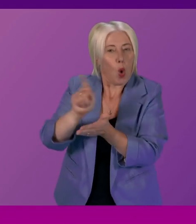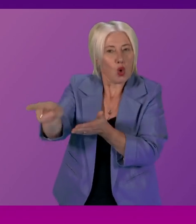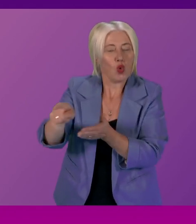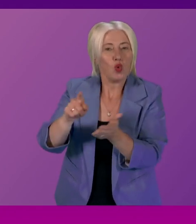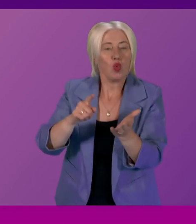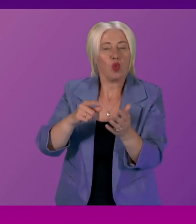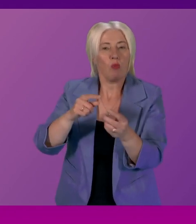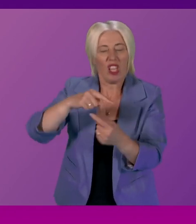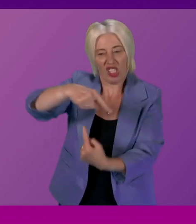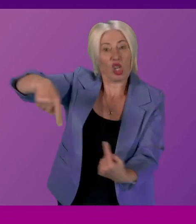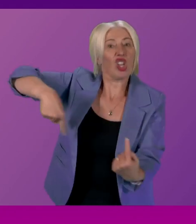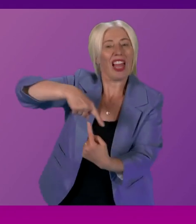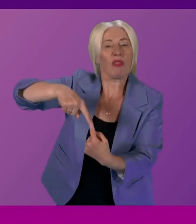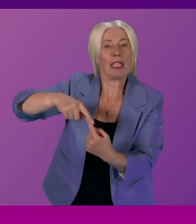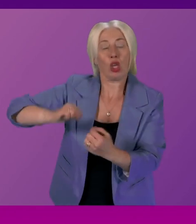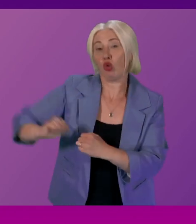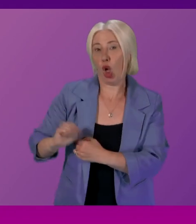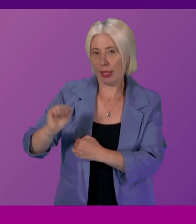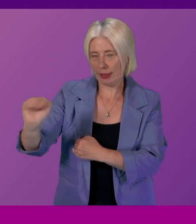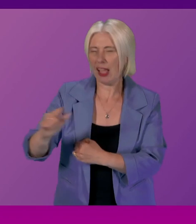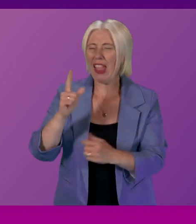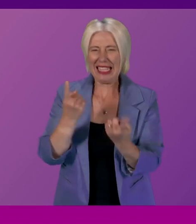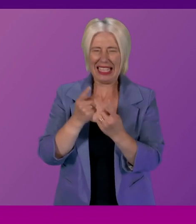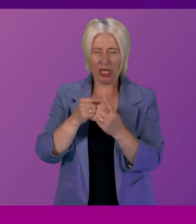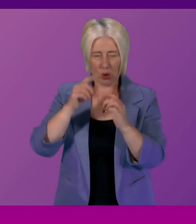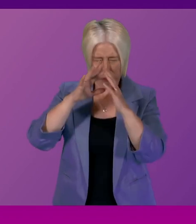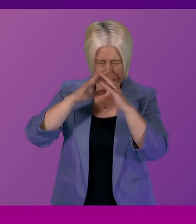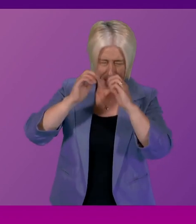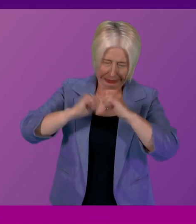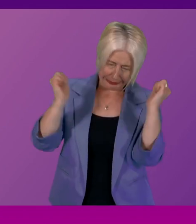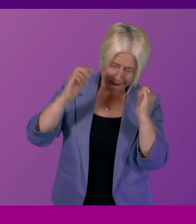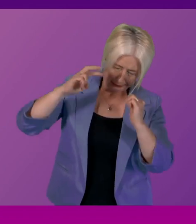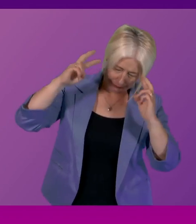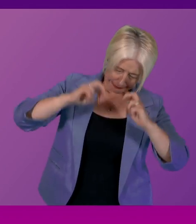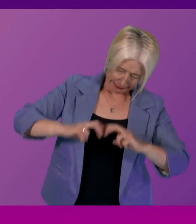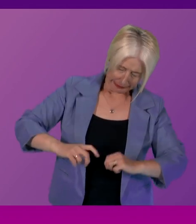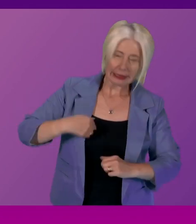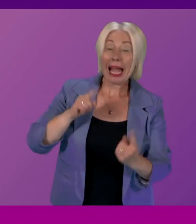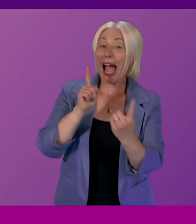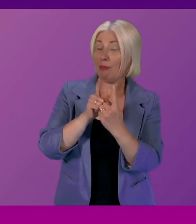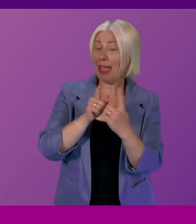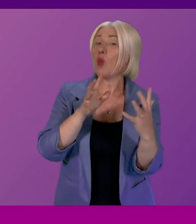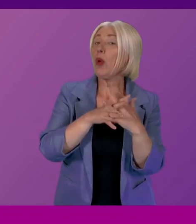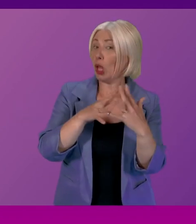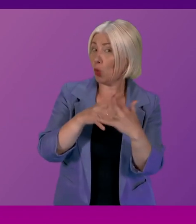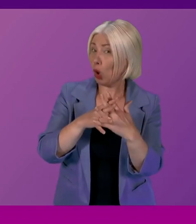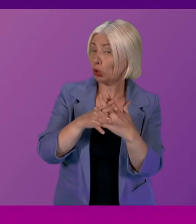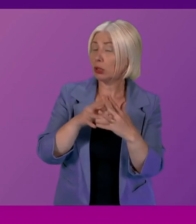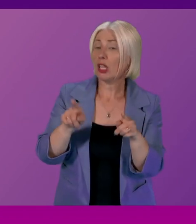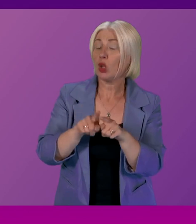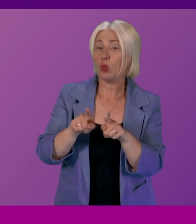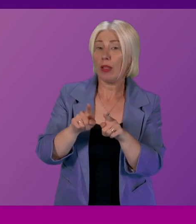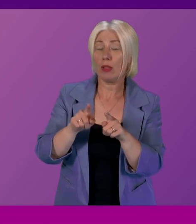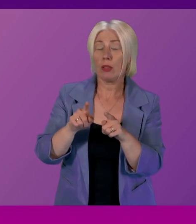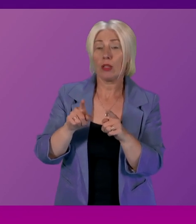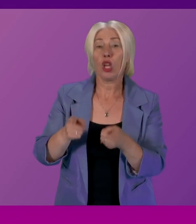to unpack I think in that question first of all having met Willie Watt having met the chief executive Al Denham of